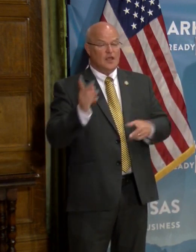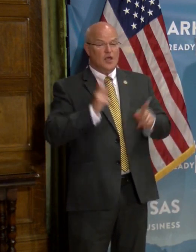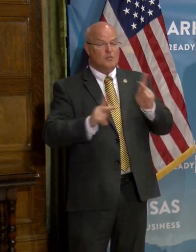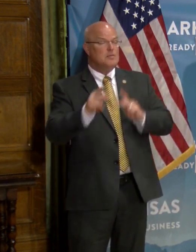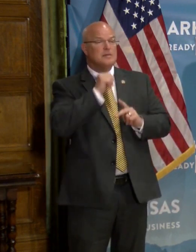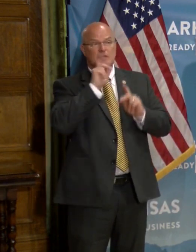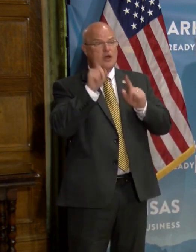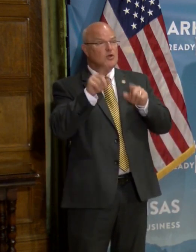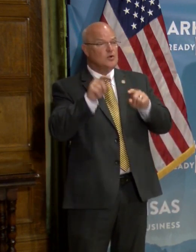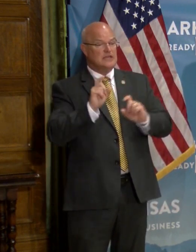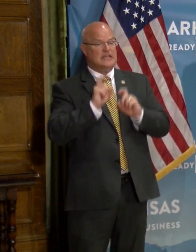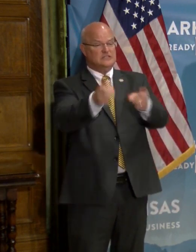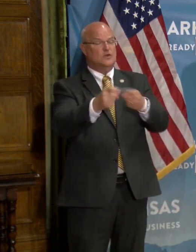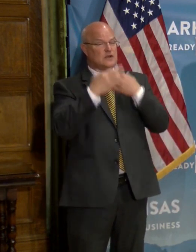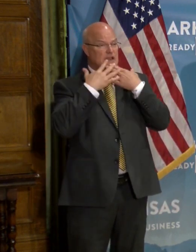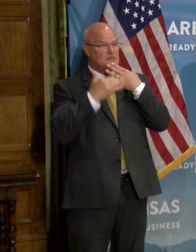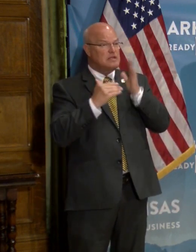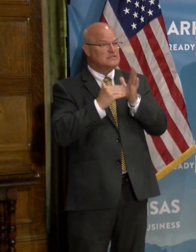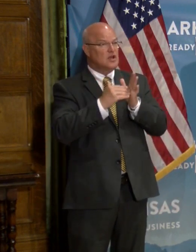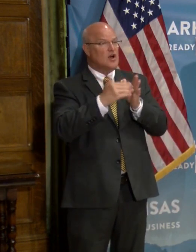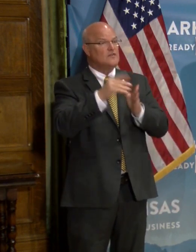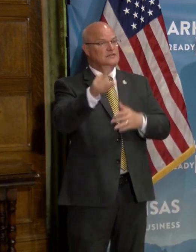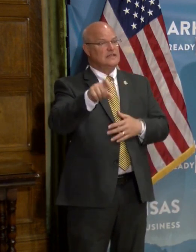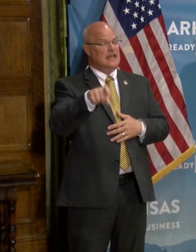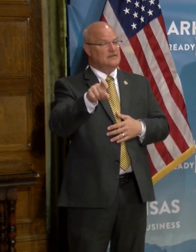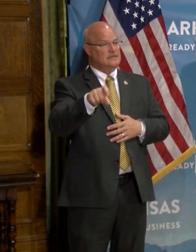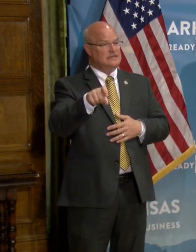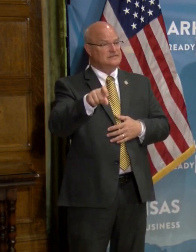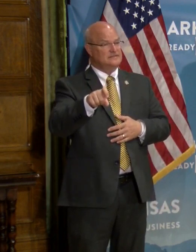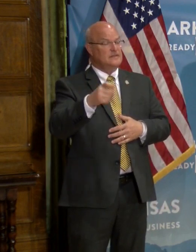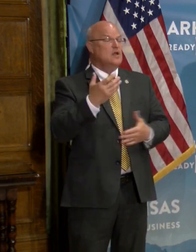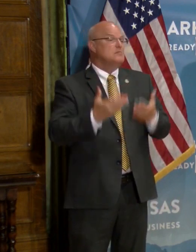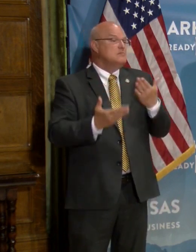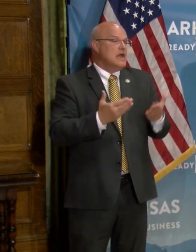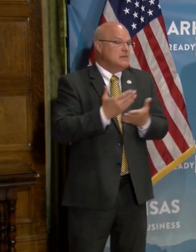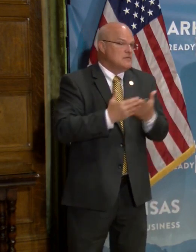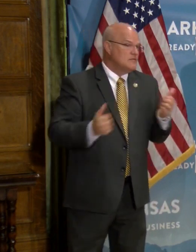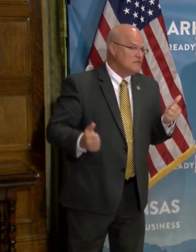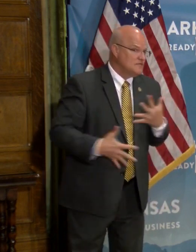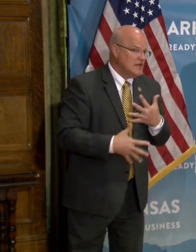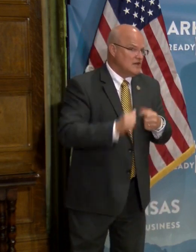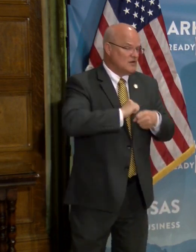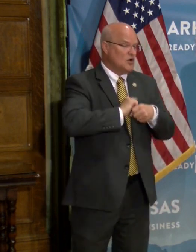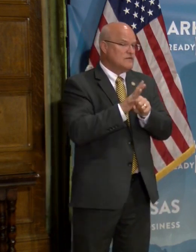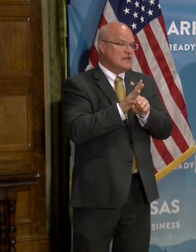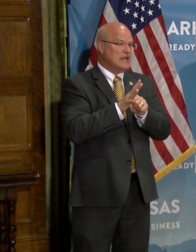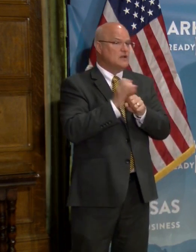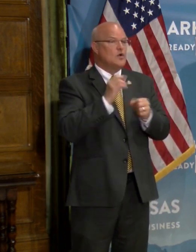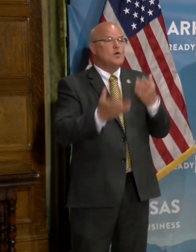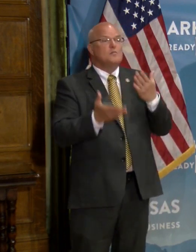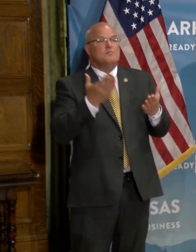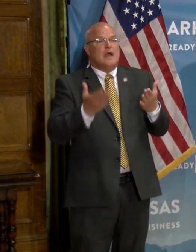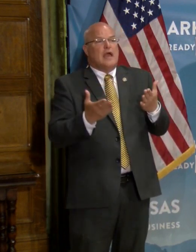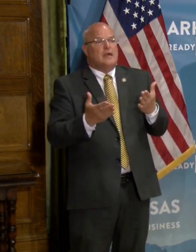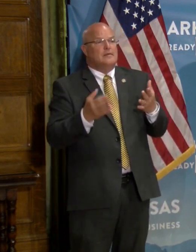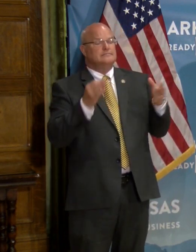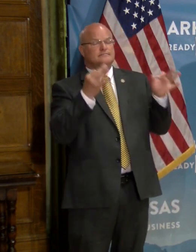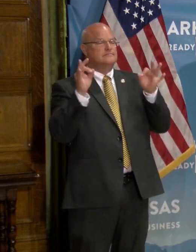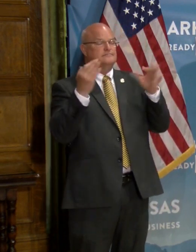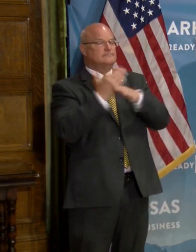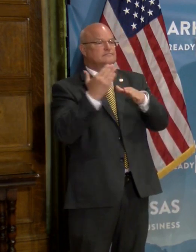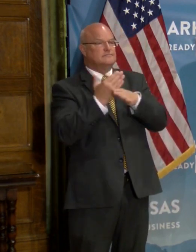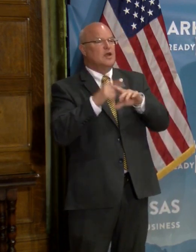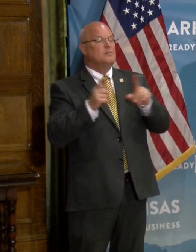people are not going in and donating as often as they had been, maybe for fear of COVID-19 or maybe they're just distracted.